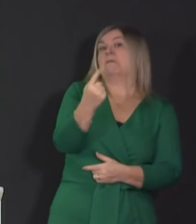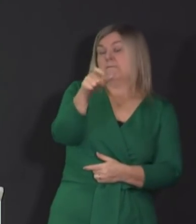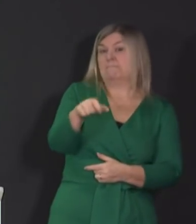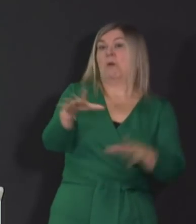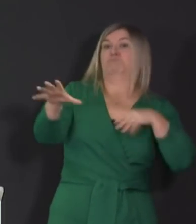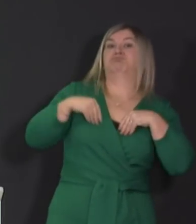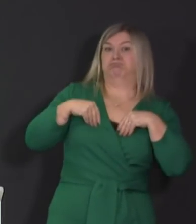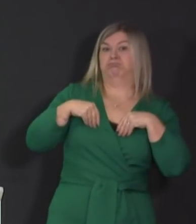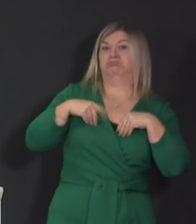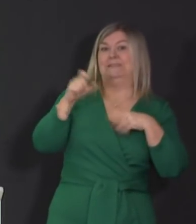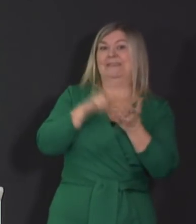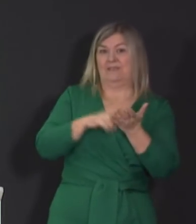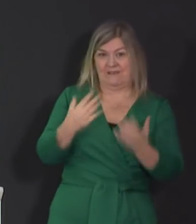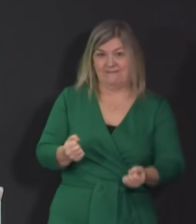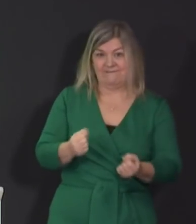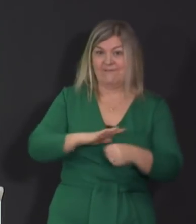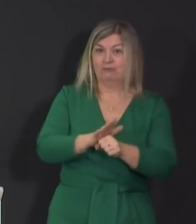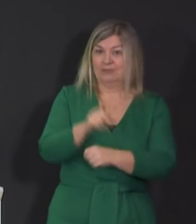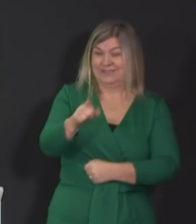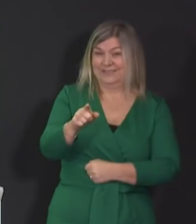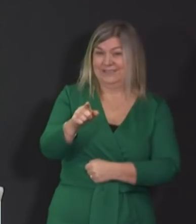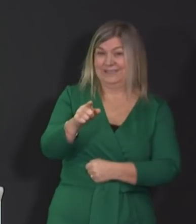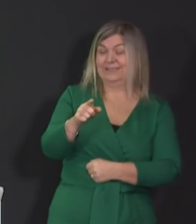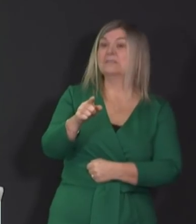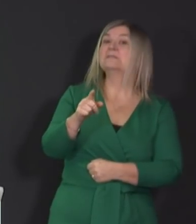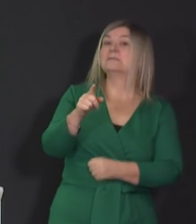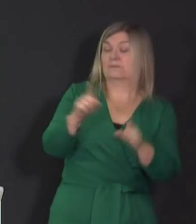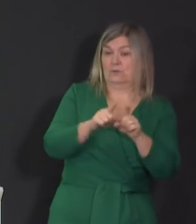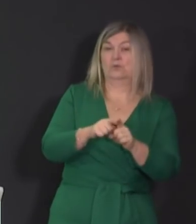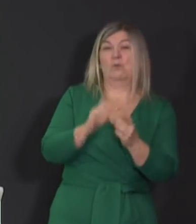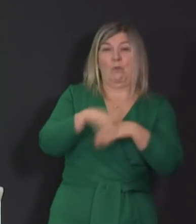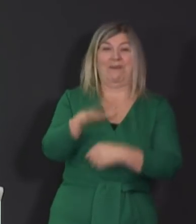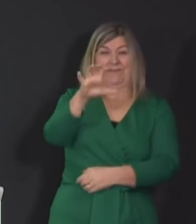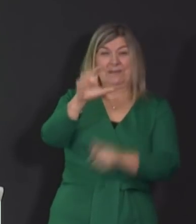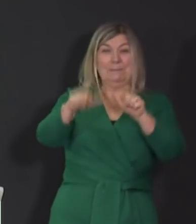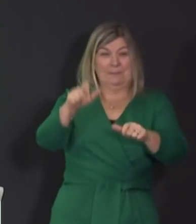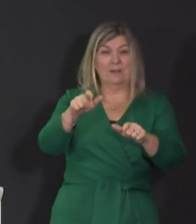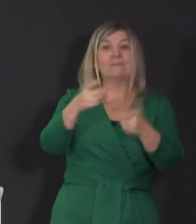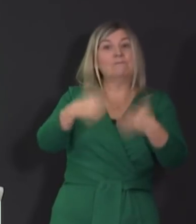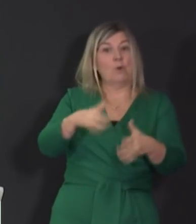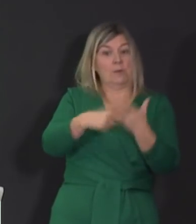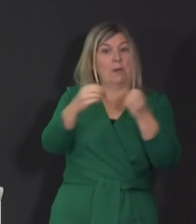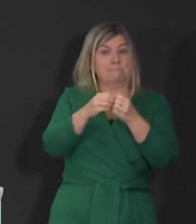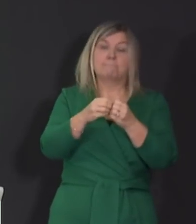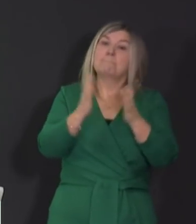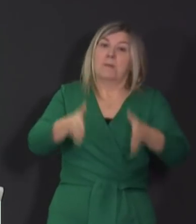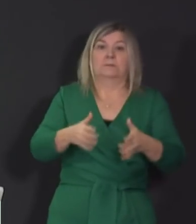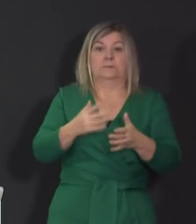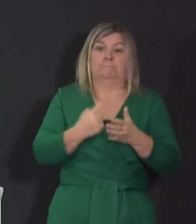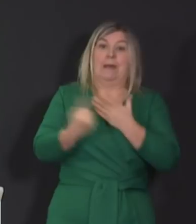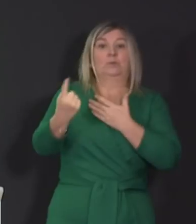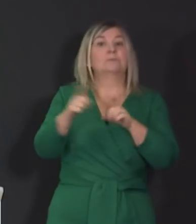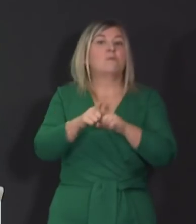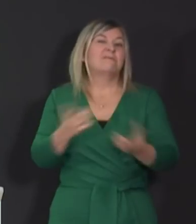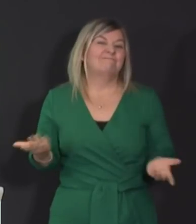are being required to isolate. Now, as in any situation like this, is for the football authorities to decide whether further action